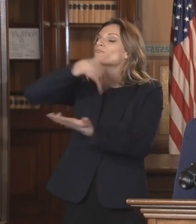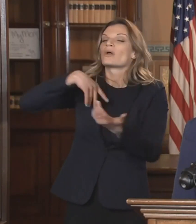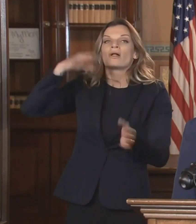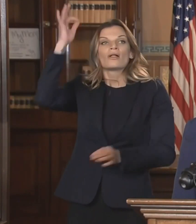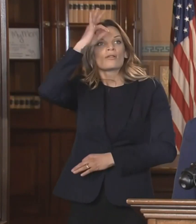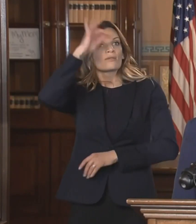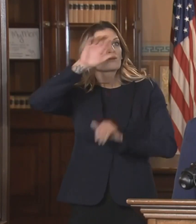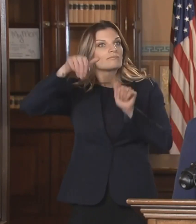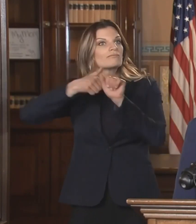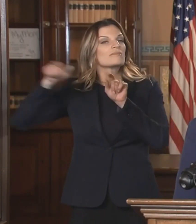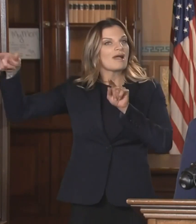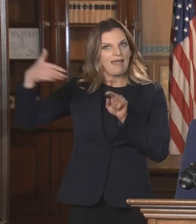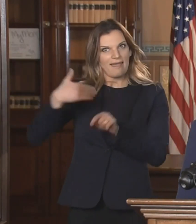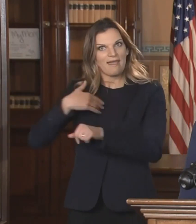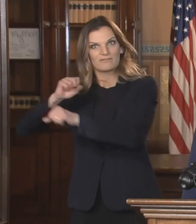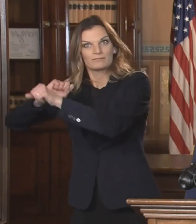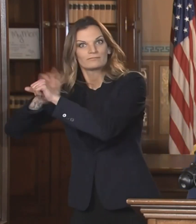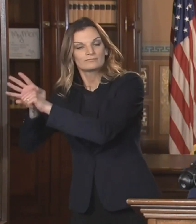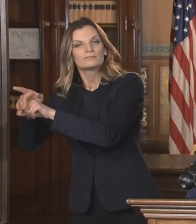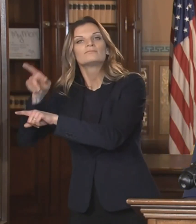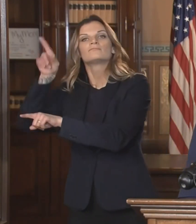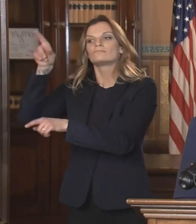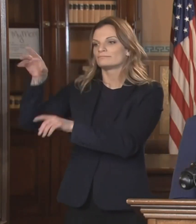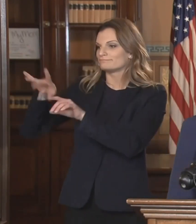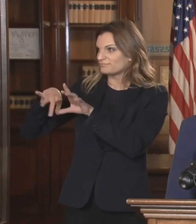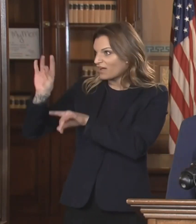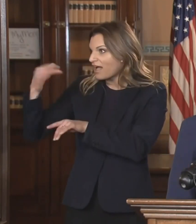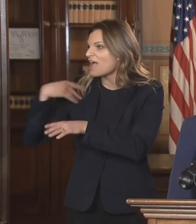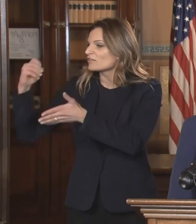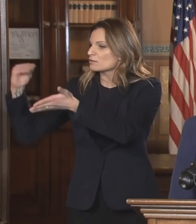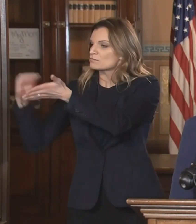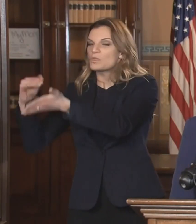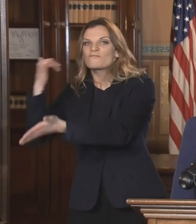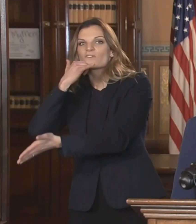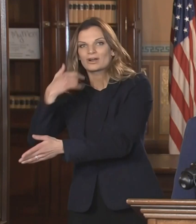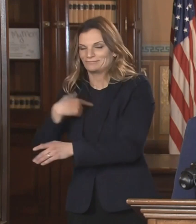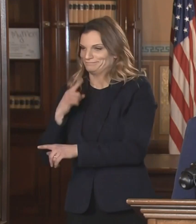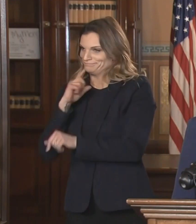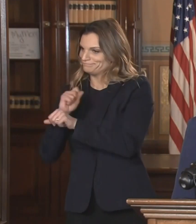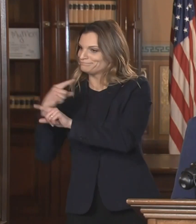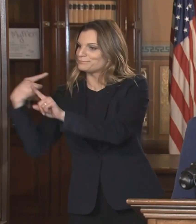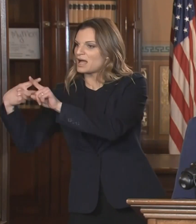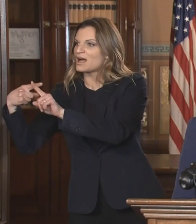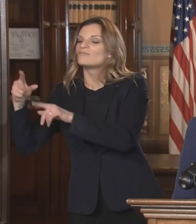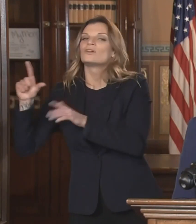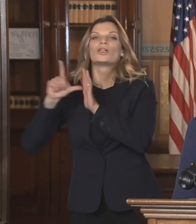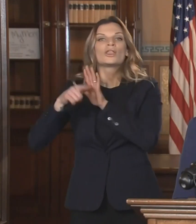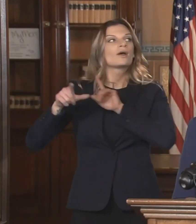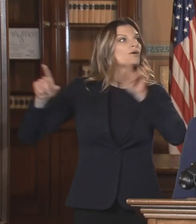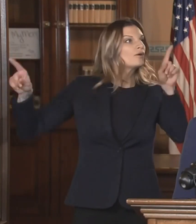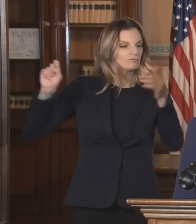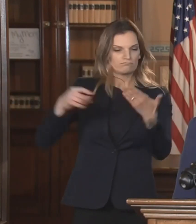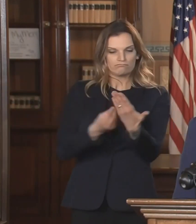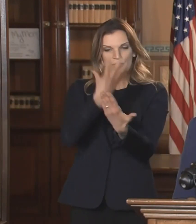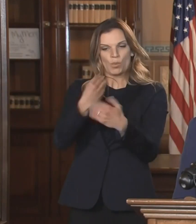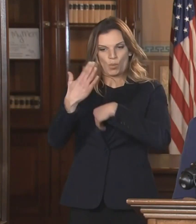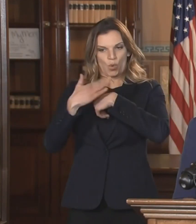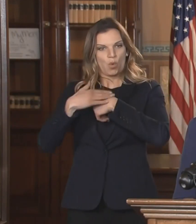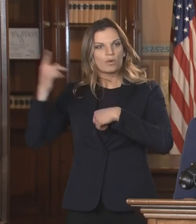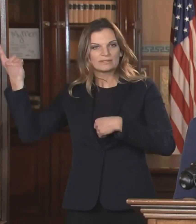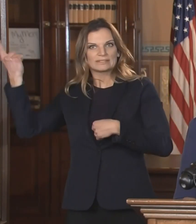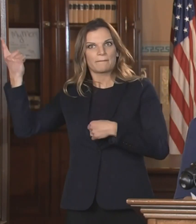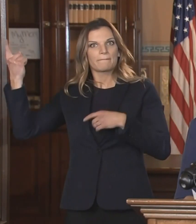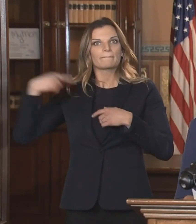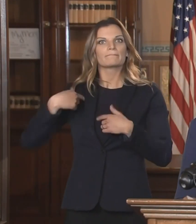proximity to test positive. As the governor mentioned, we are still working hard on planning for when a COVID vaccine becomes